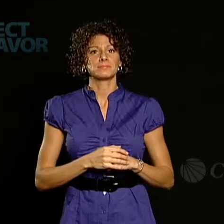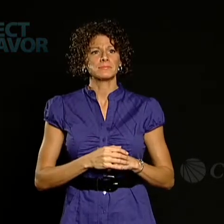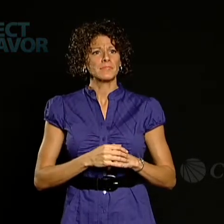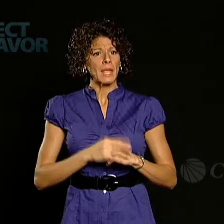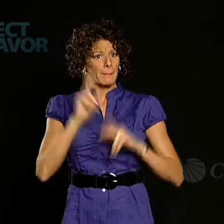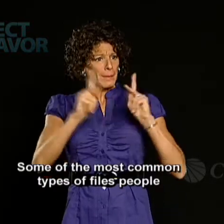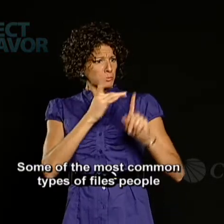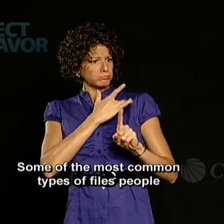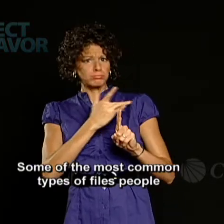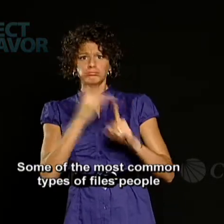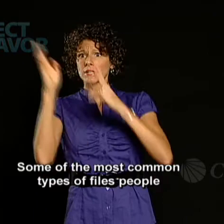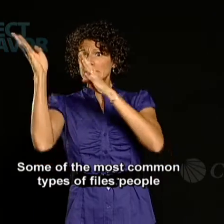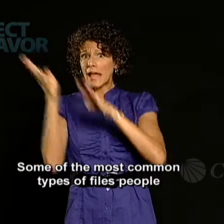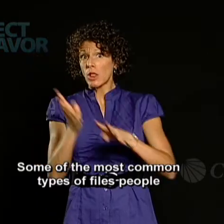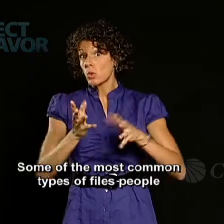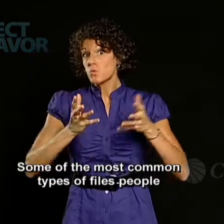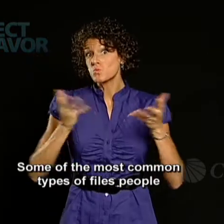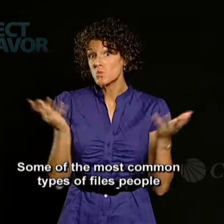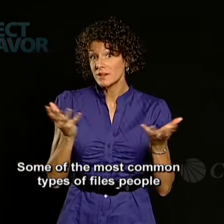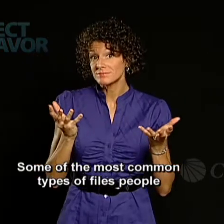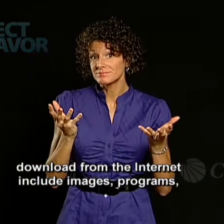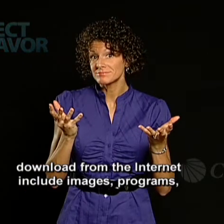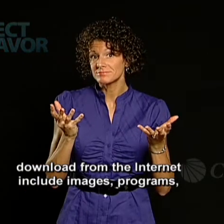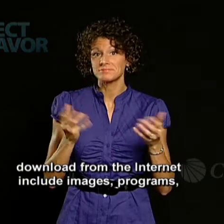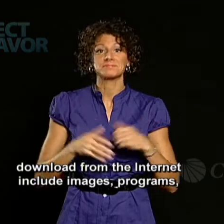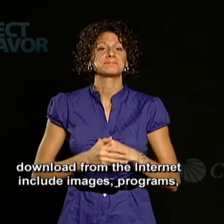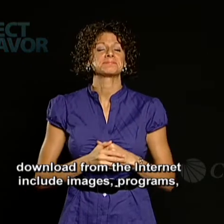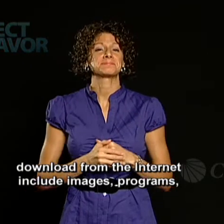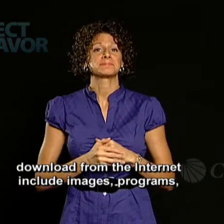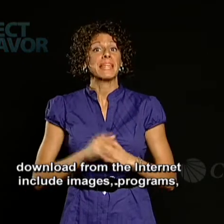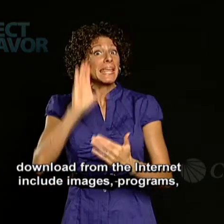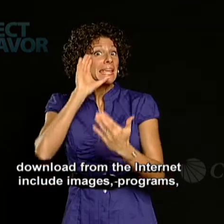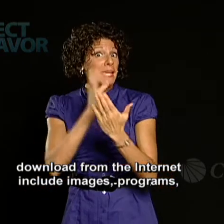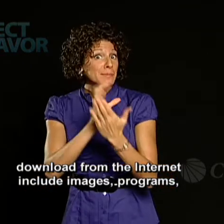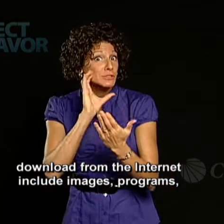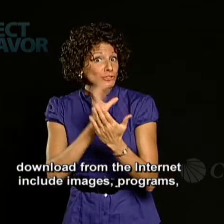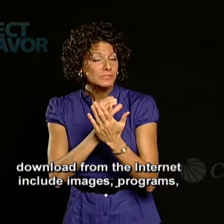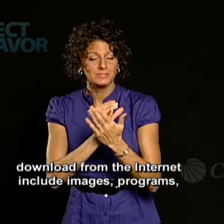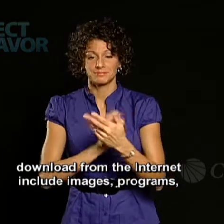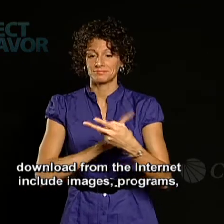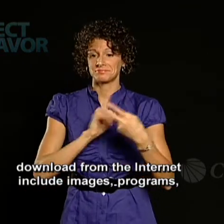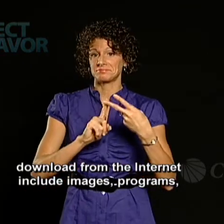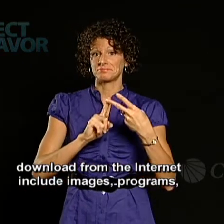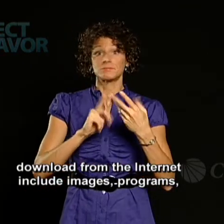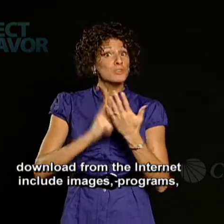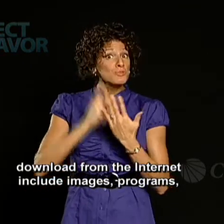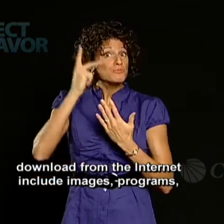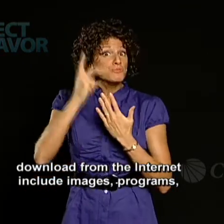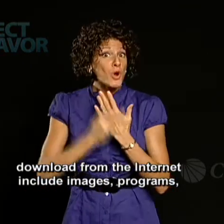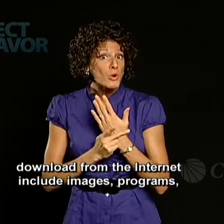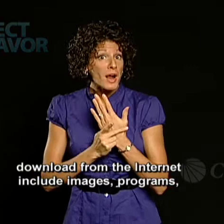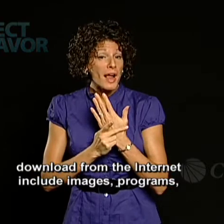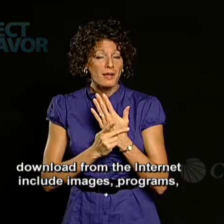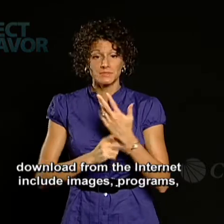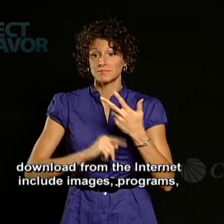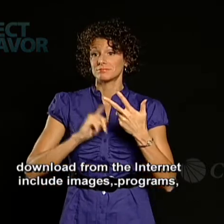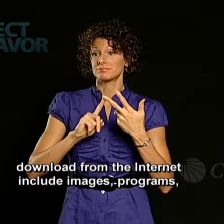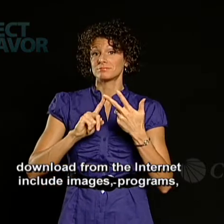Some of the most common types of files people download from the internet include images, programs,